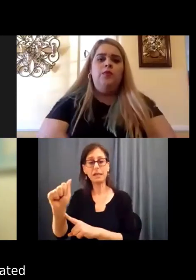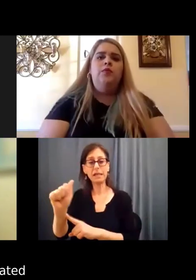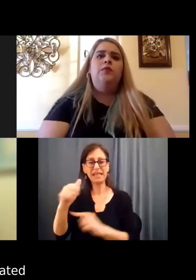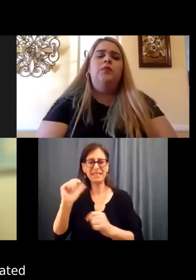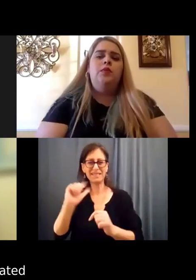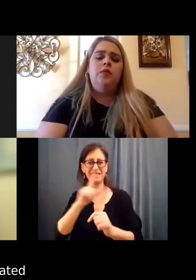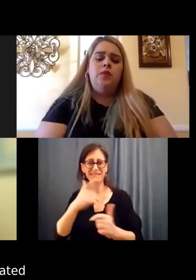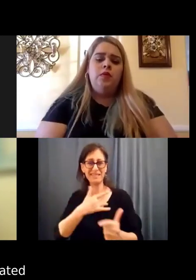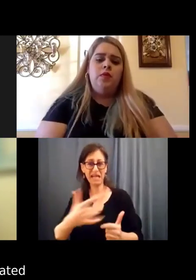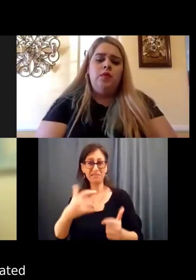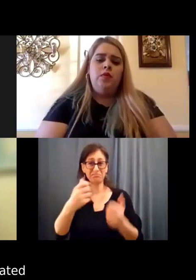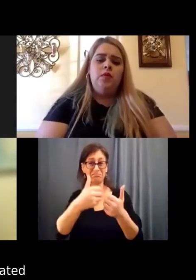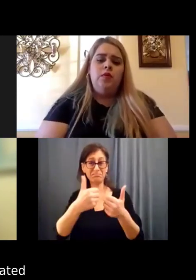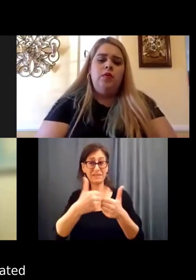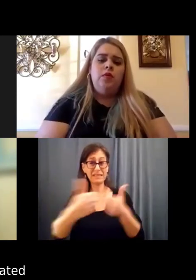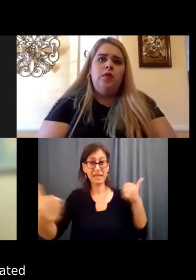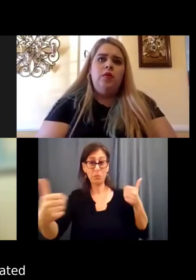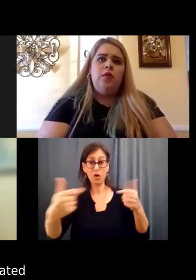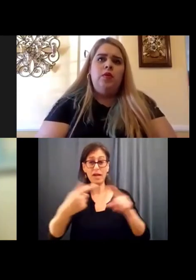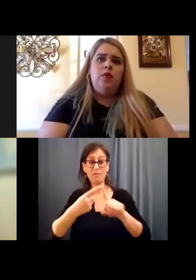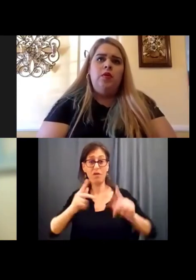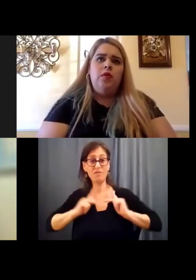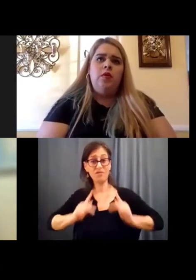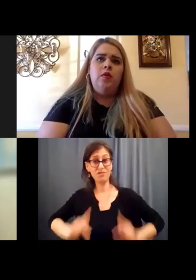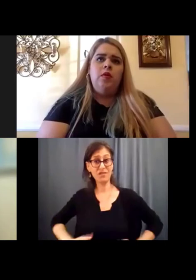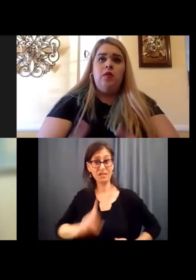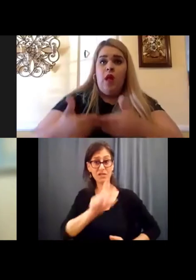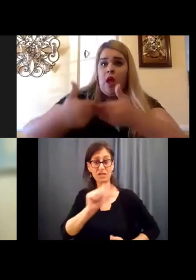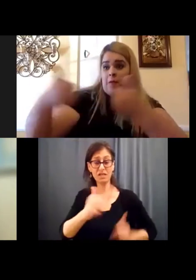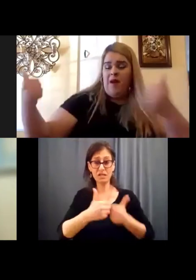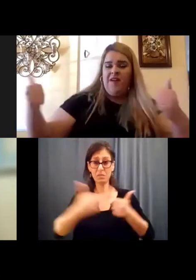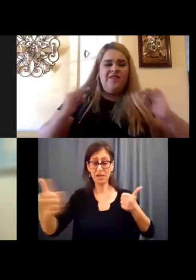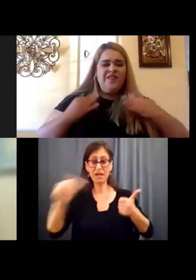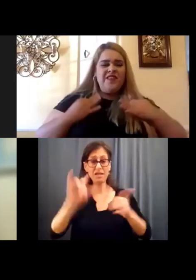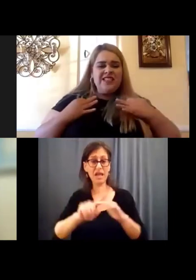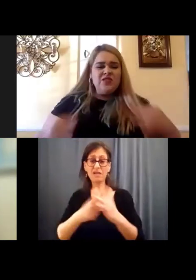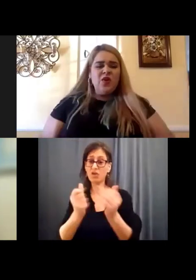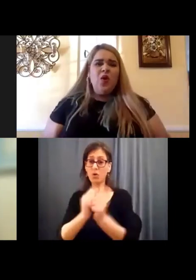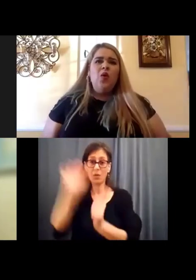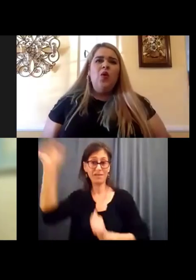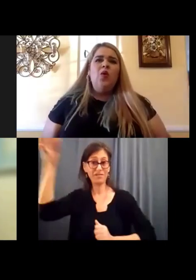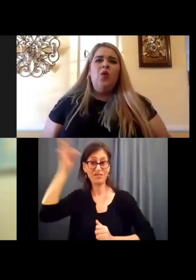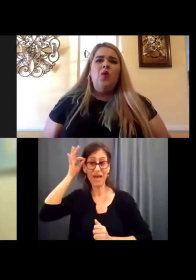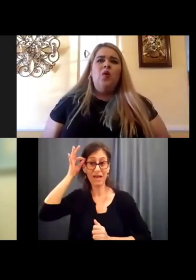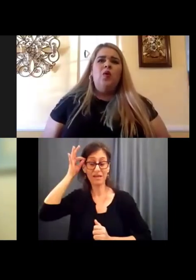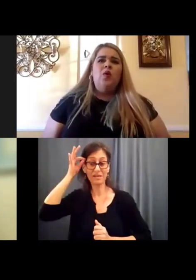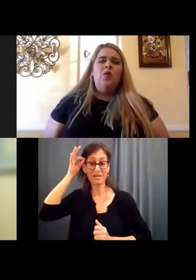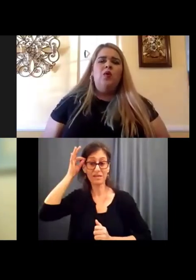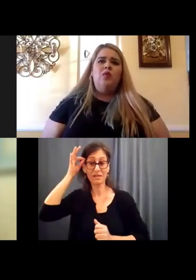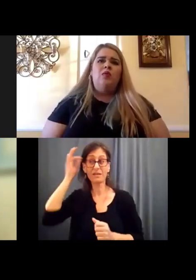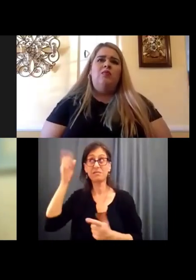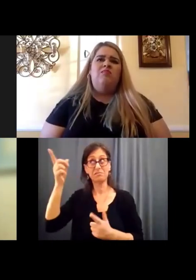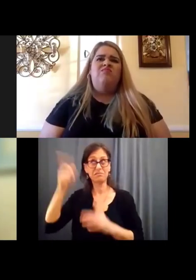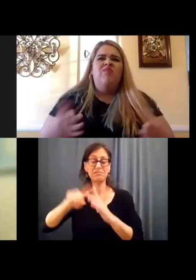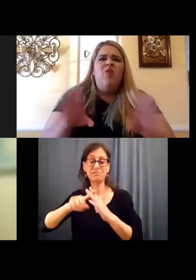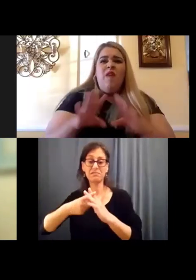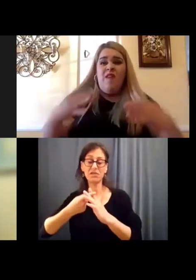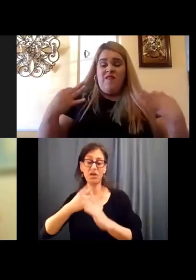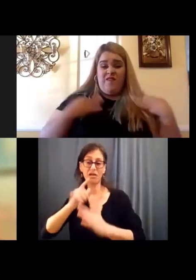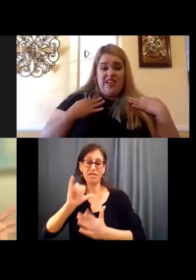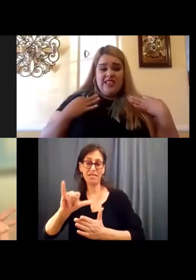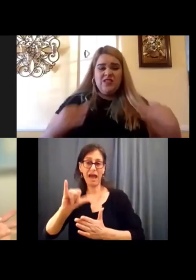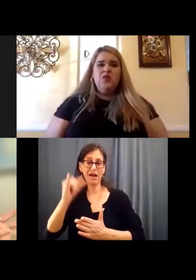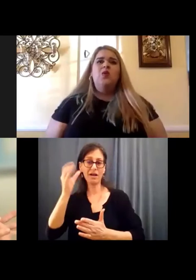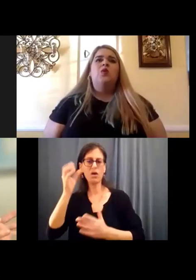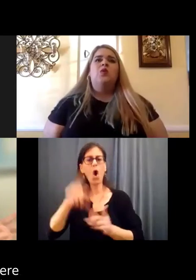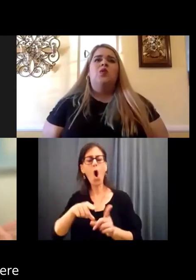separated from physical disabilities, I mean, that really started with our federal government. I mean, that started there where they were like,